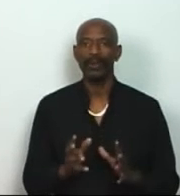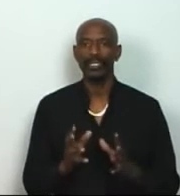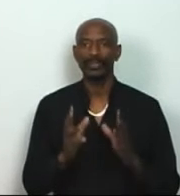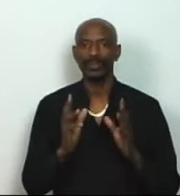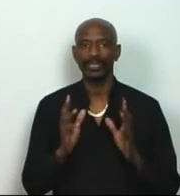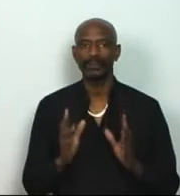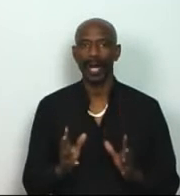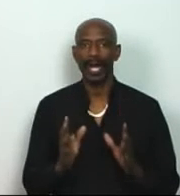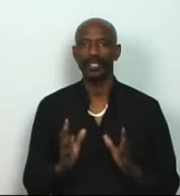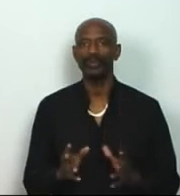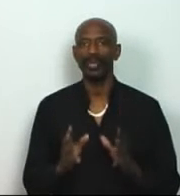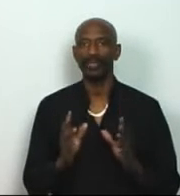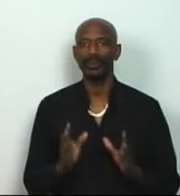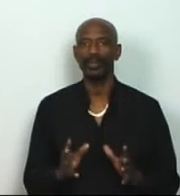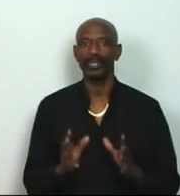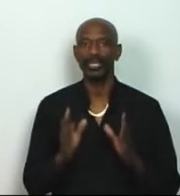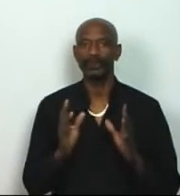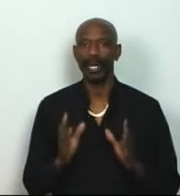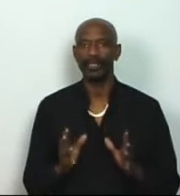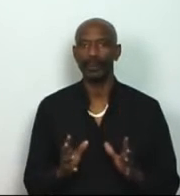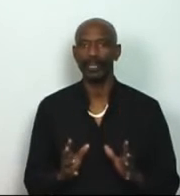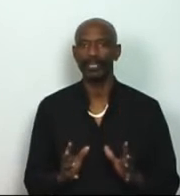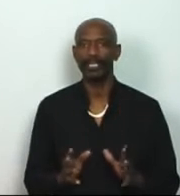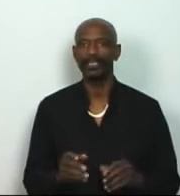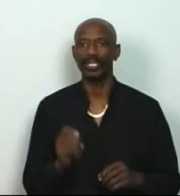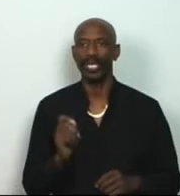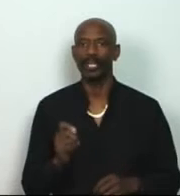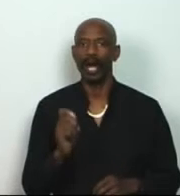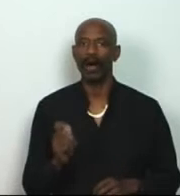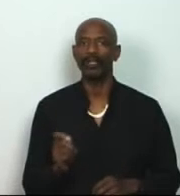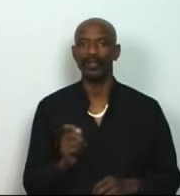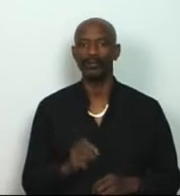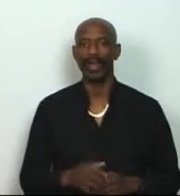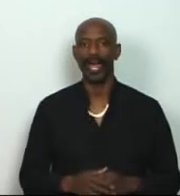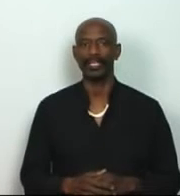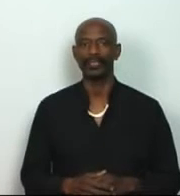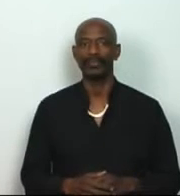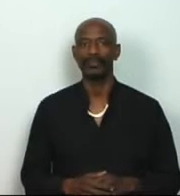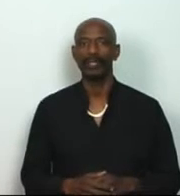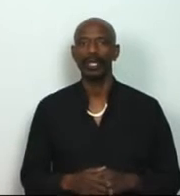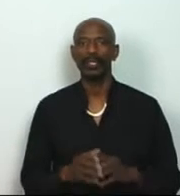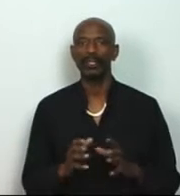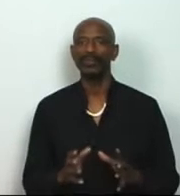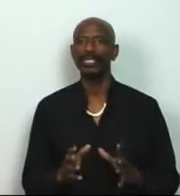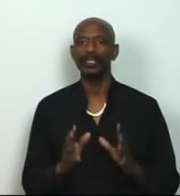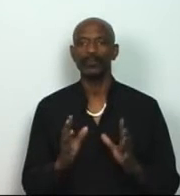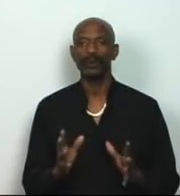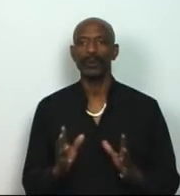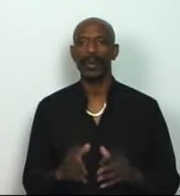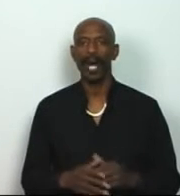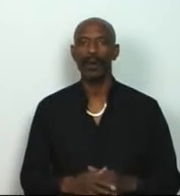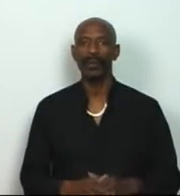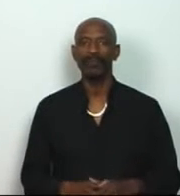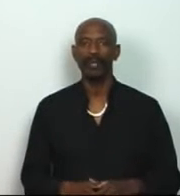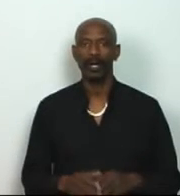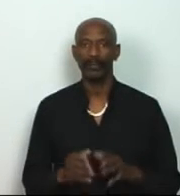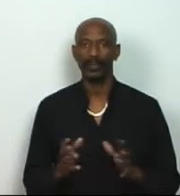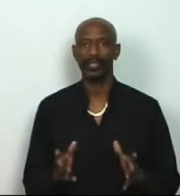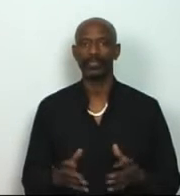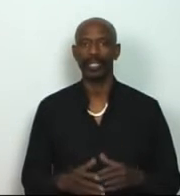is to inspire you to explore these possibilities to get all of the facts, using the full power of your intellect.